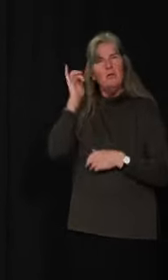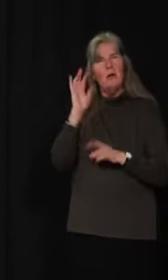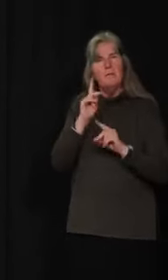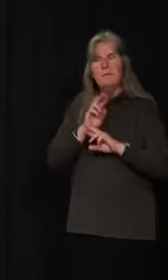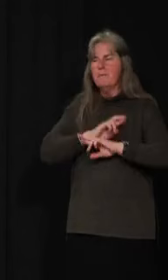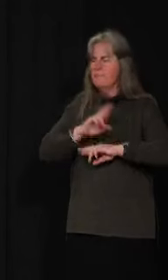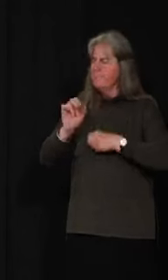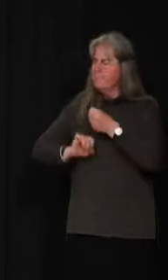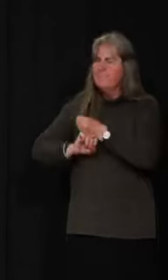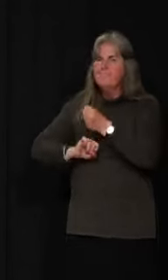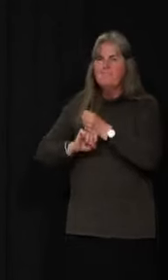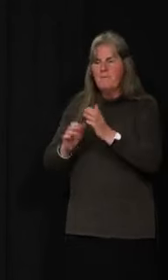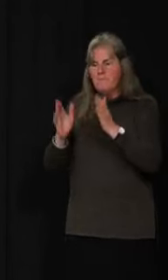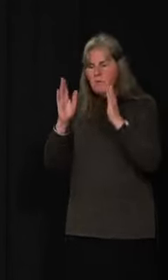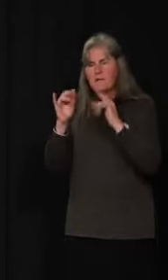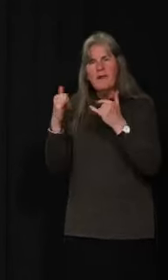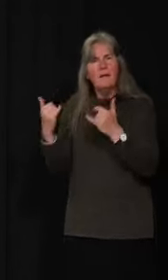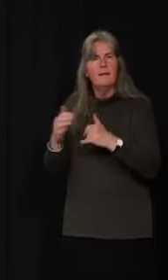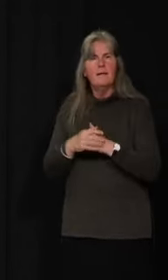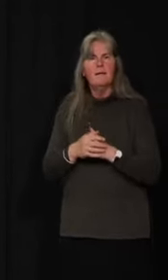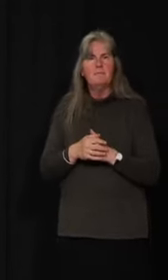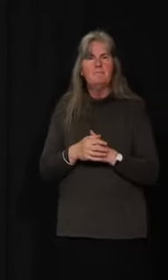through these challenging times.